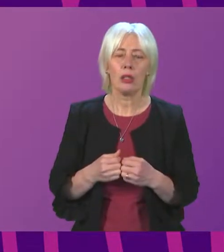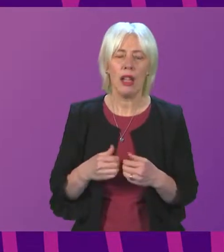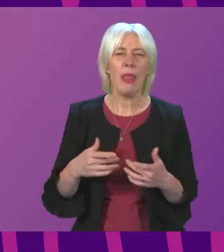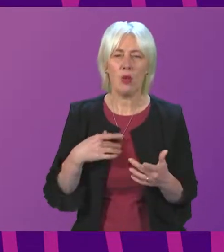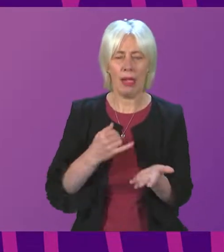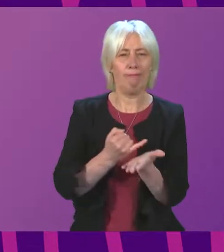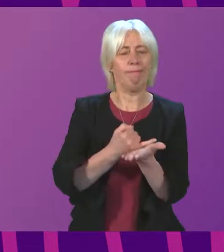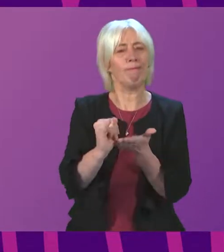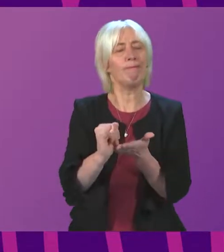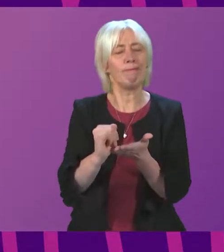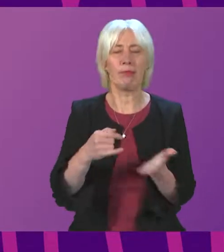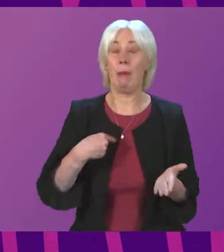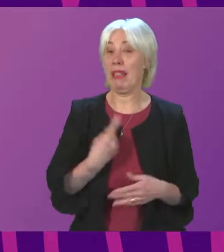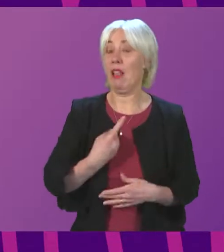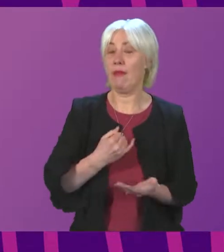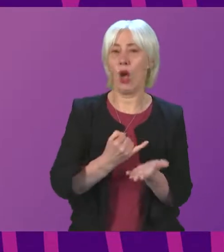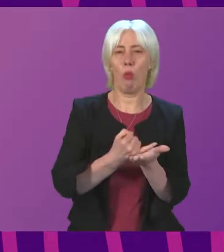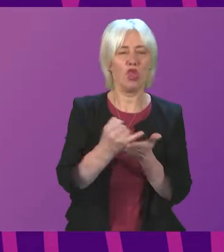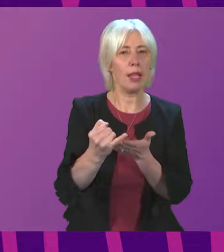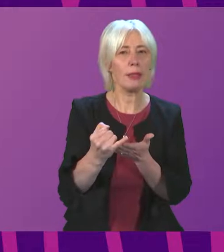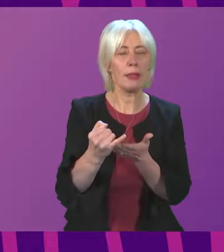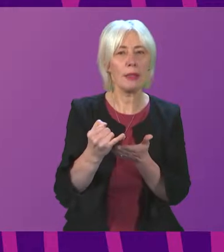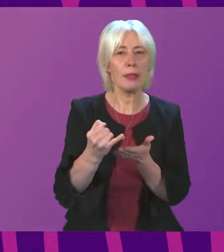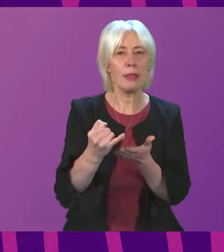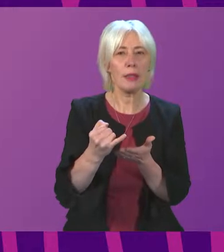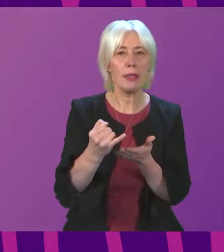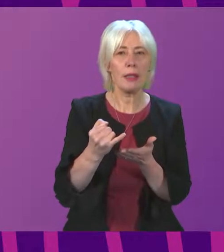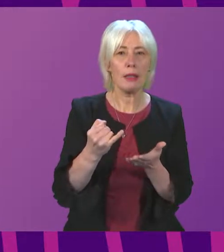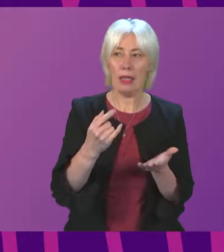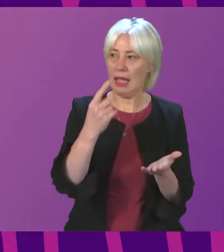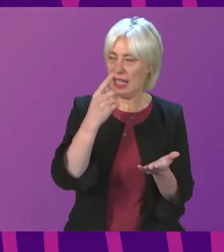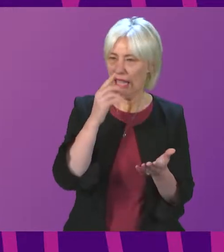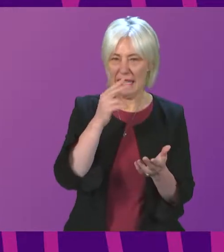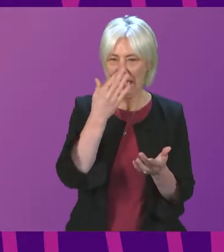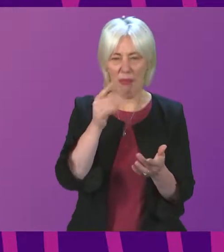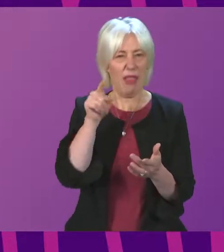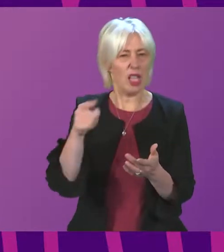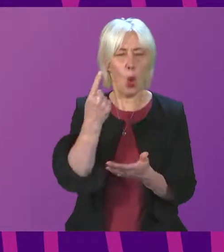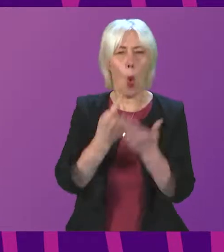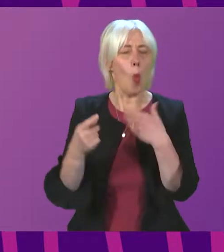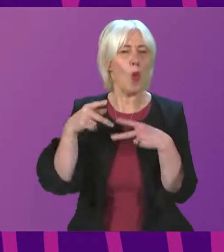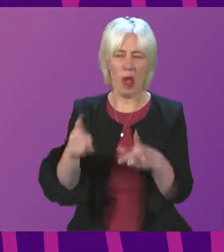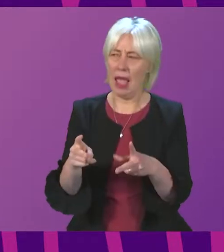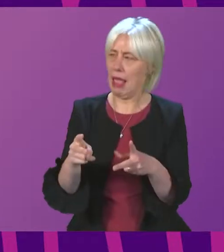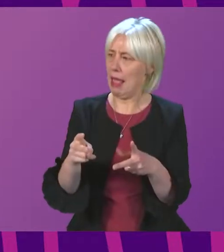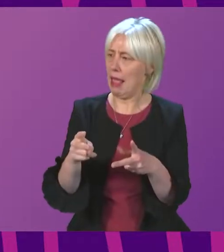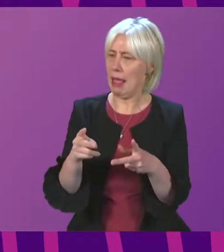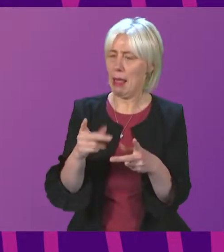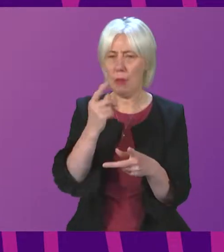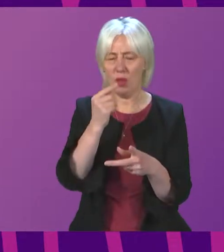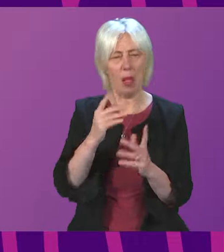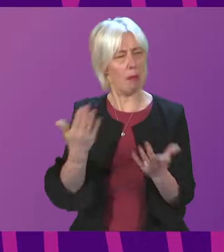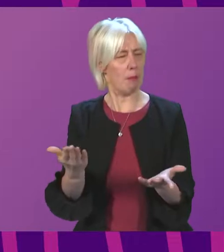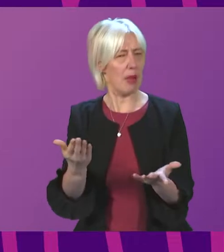an objective that was seen as the only show in town, then miraculously has been